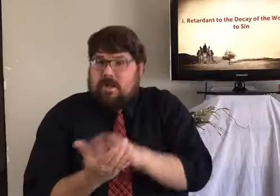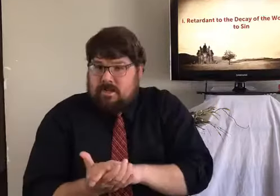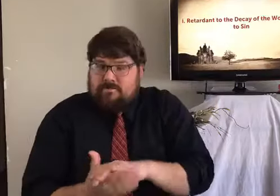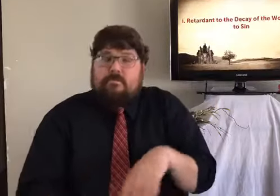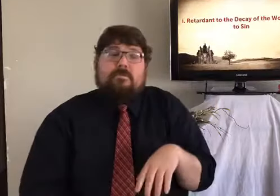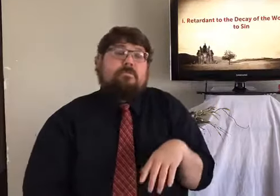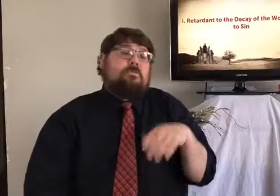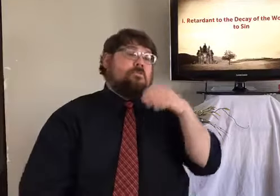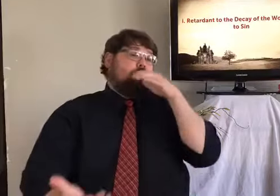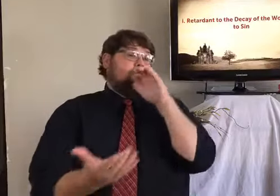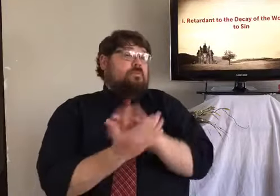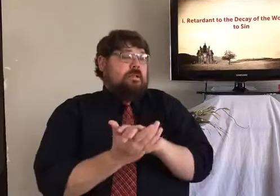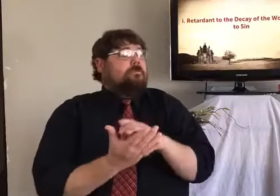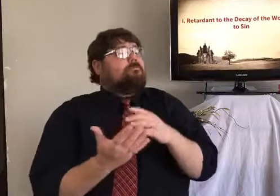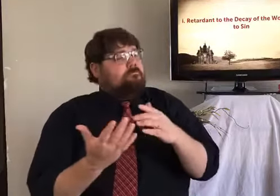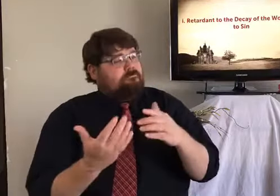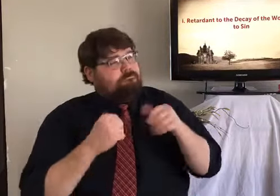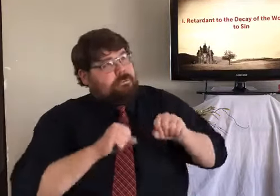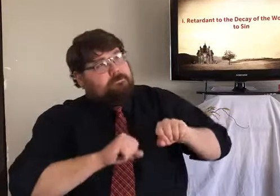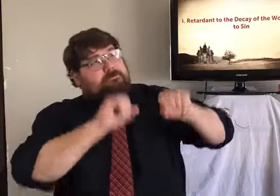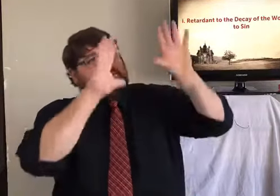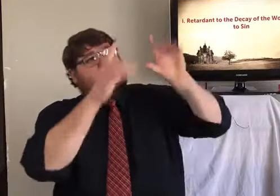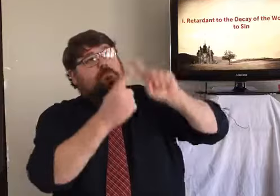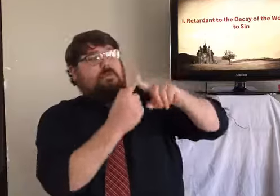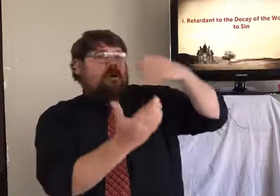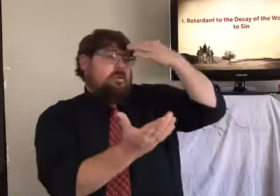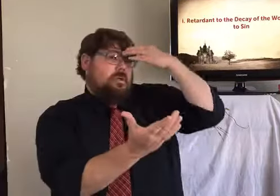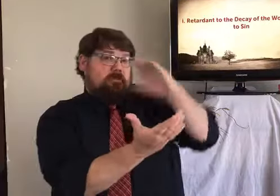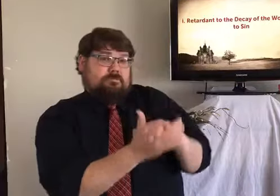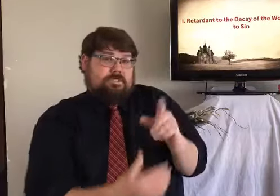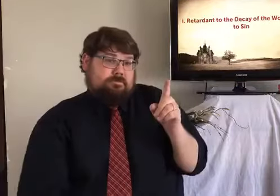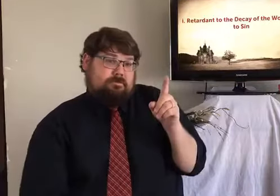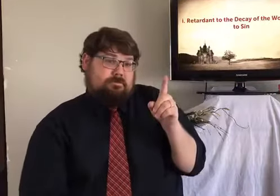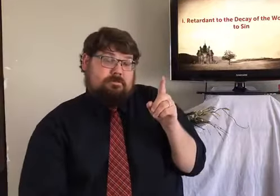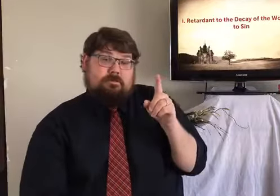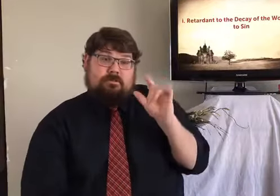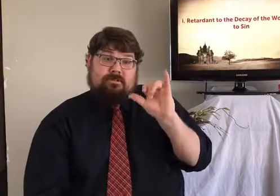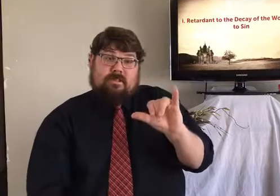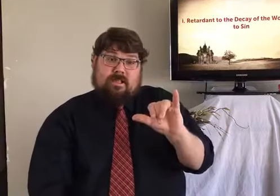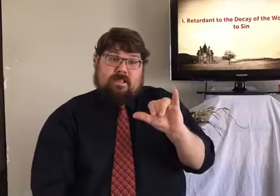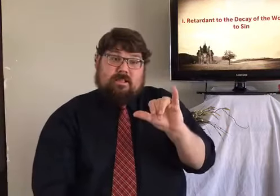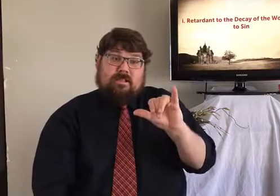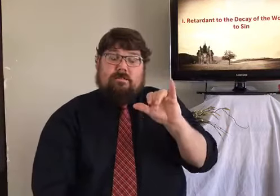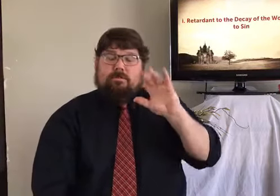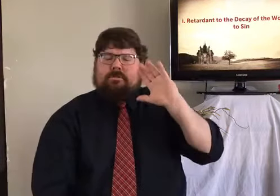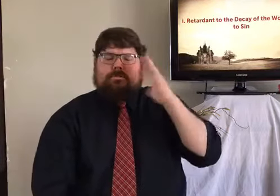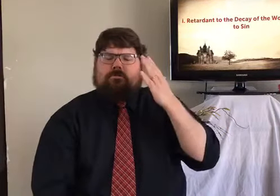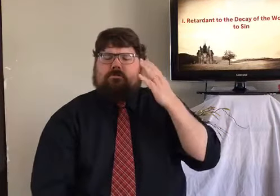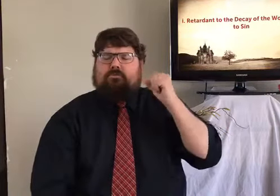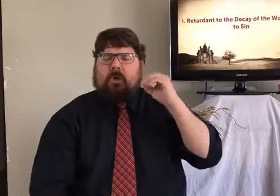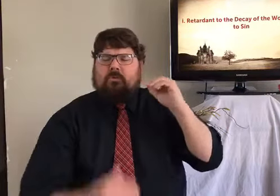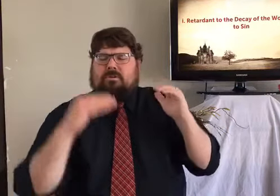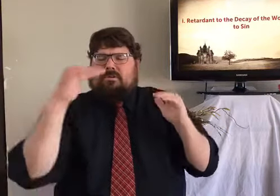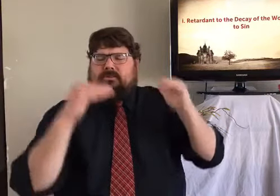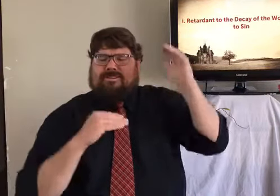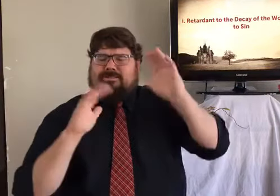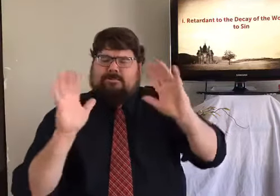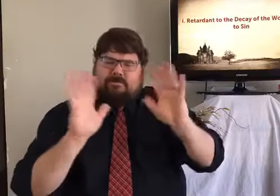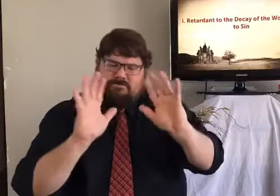that husbands should love their wives. And wives should honor their husbands. Submit to their husbands.